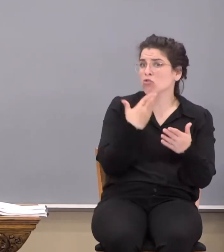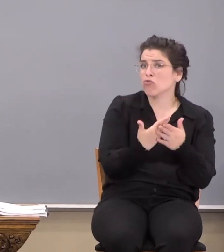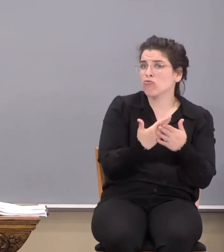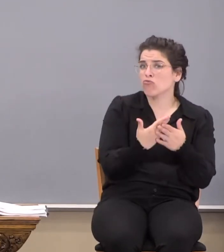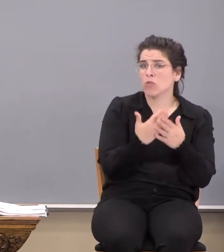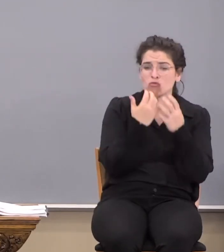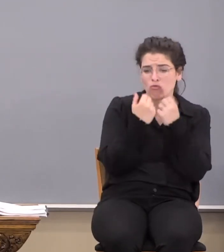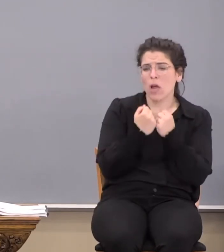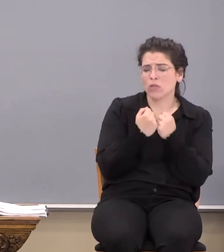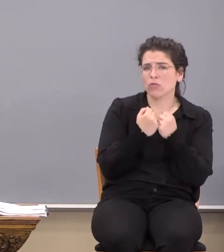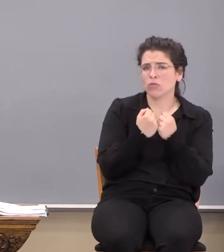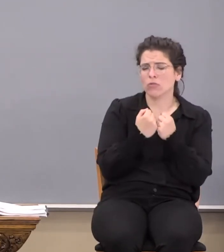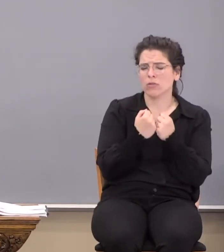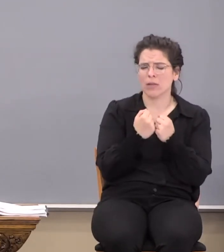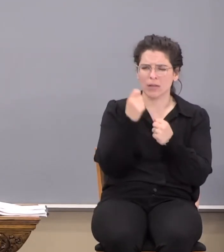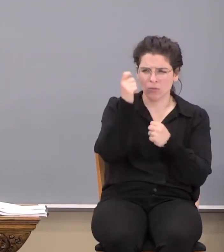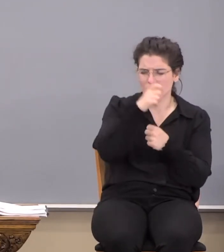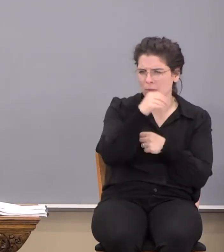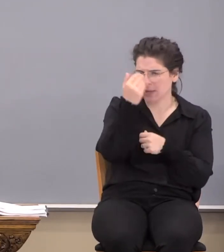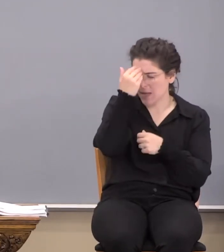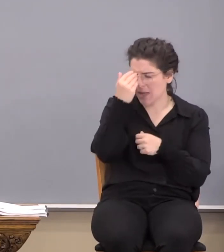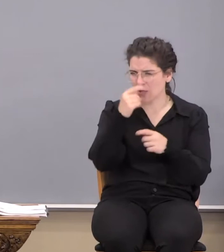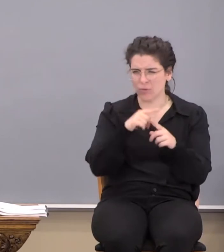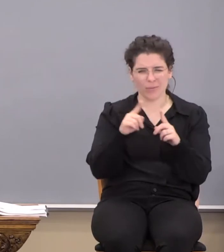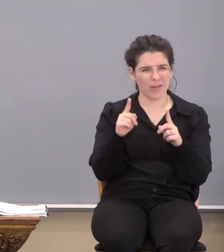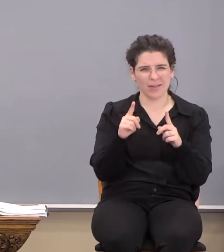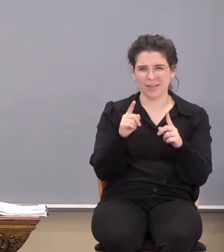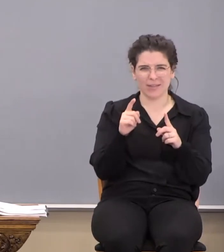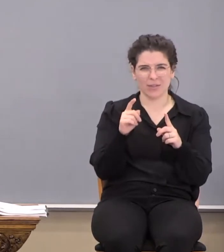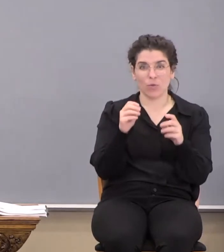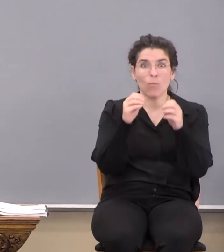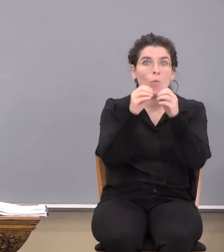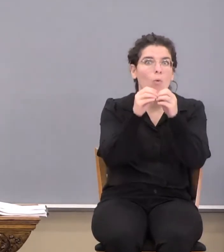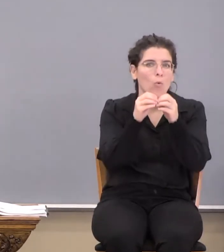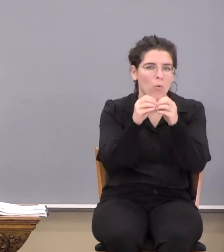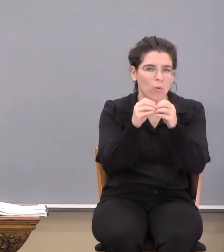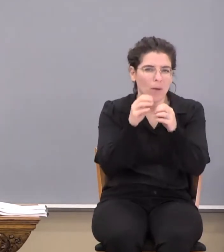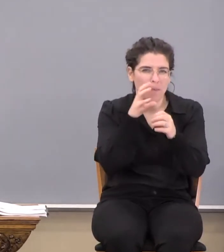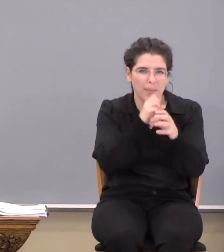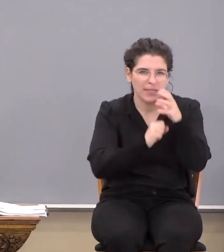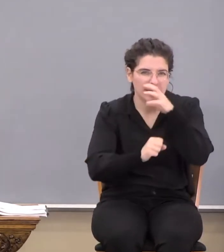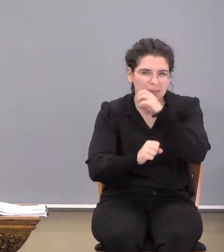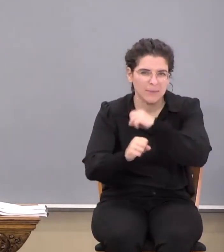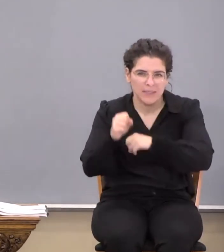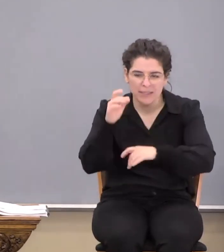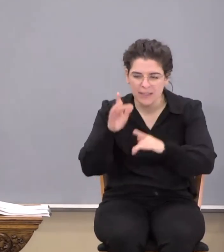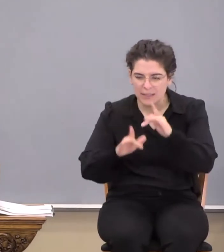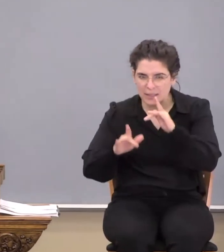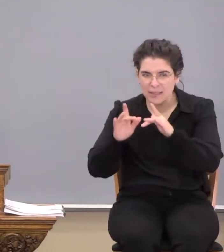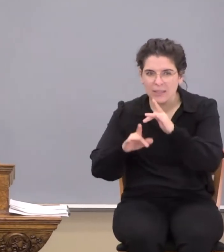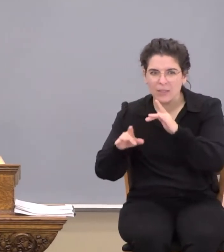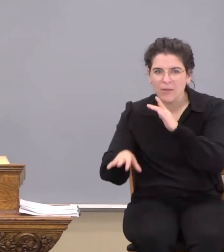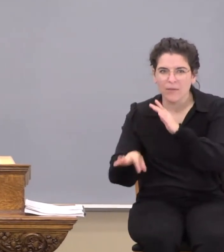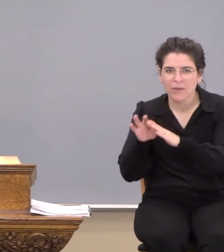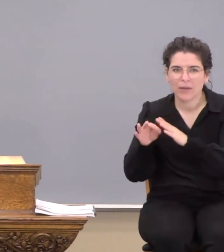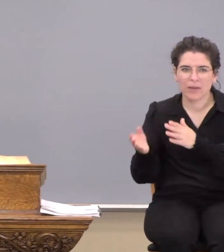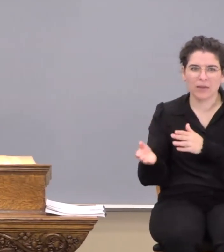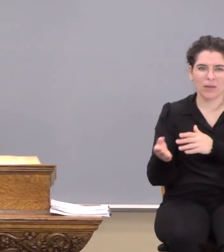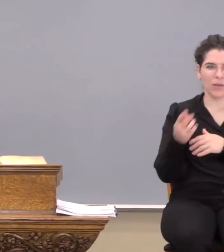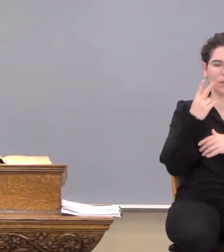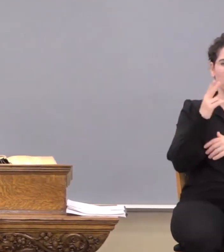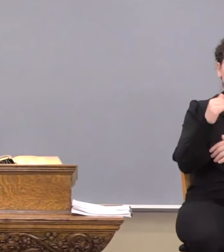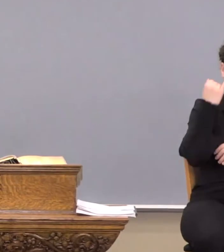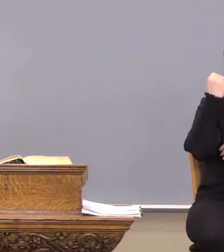and it's treasures and it's wisdom and knowledge, but there's more to be found over here. You see the idea there?